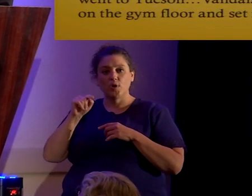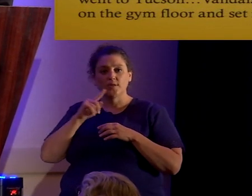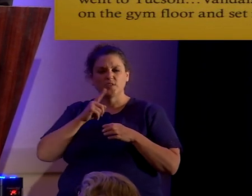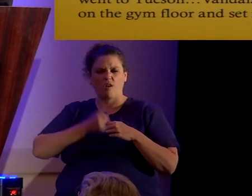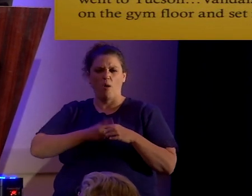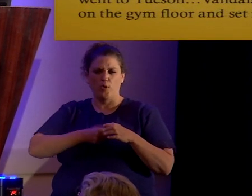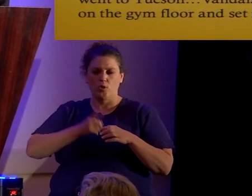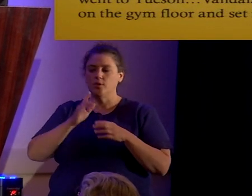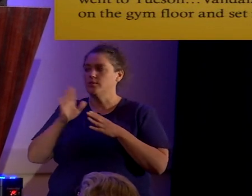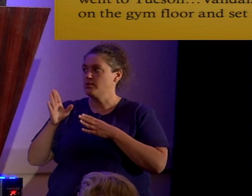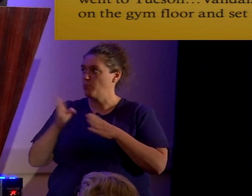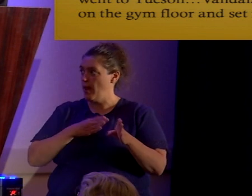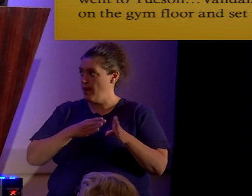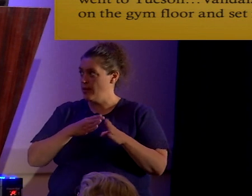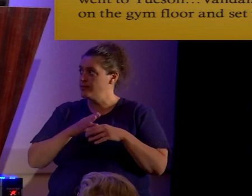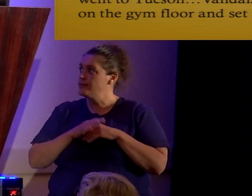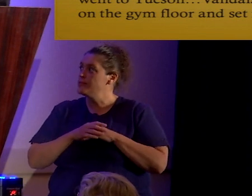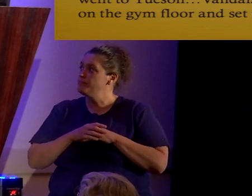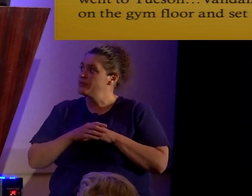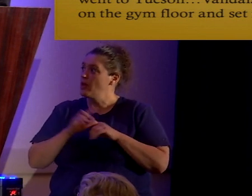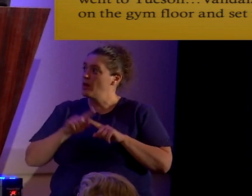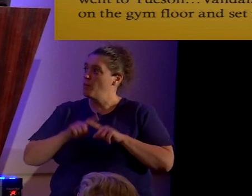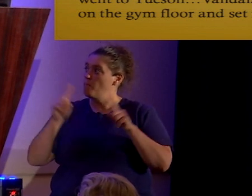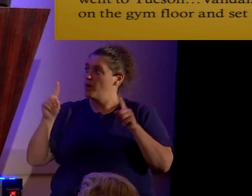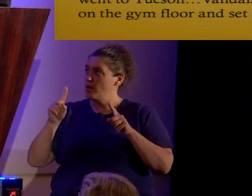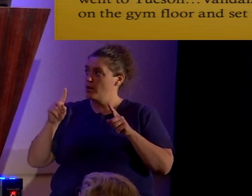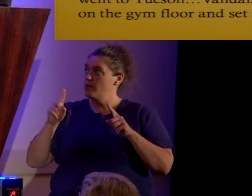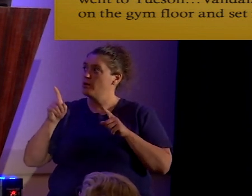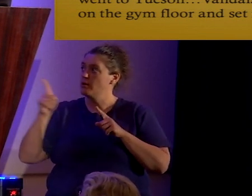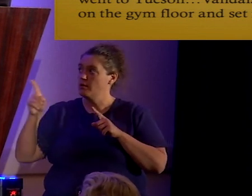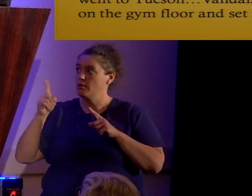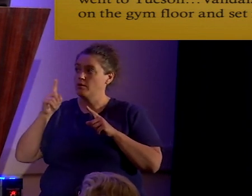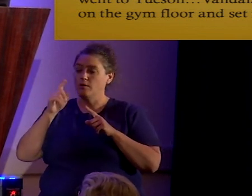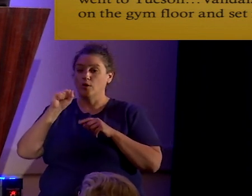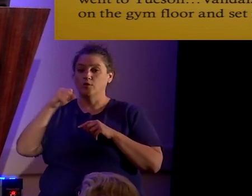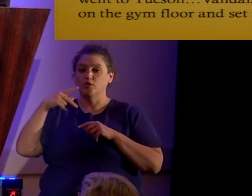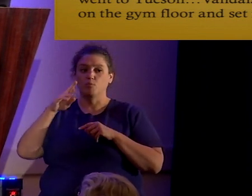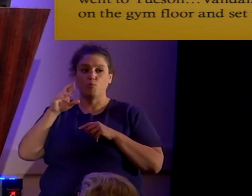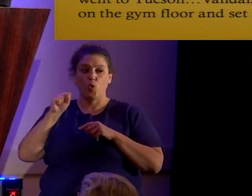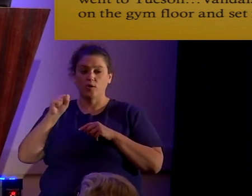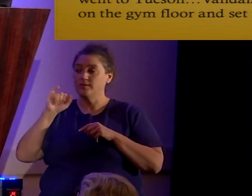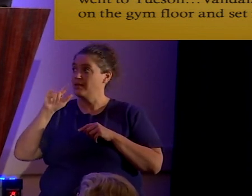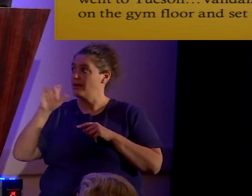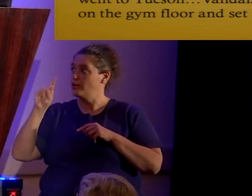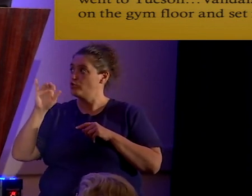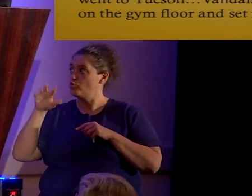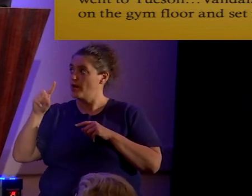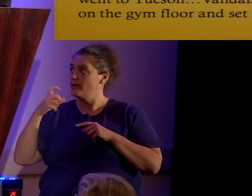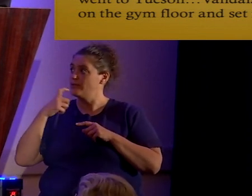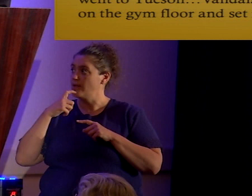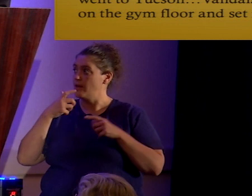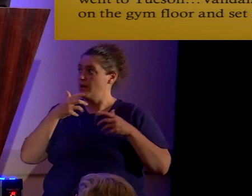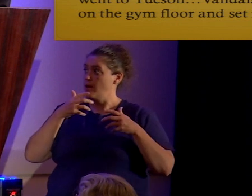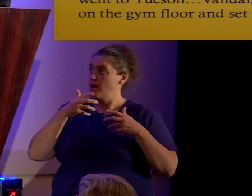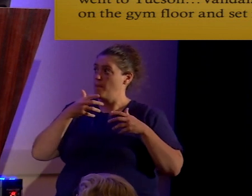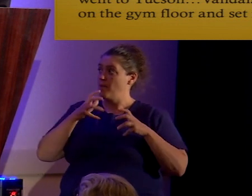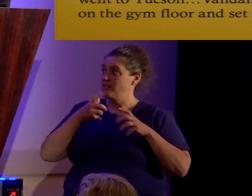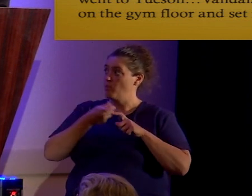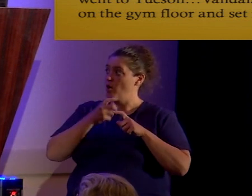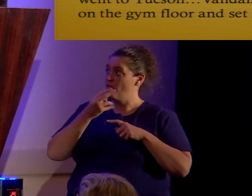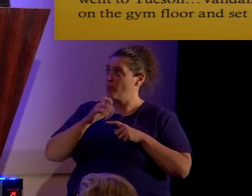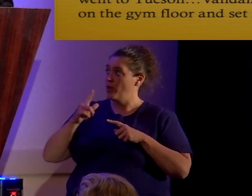But Science Sports Illustrated said that what really was basketball from hell was the cougars